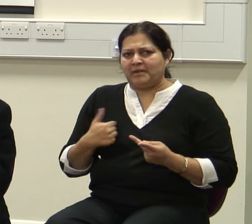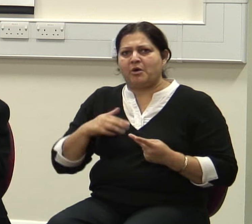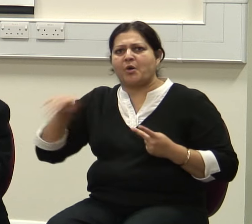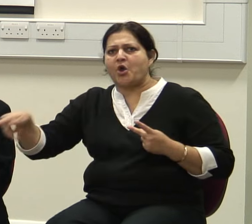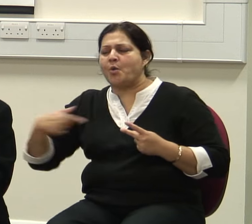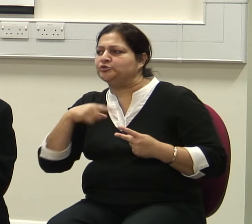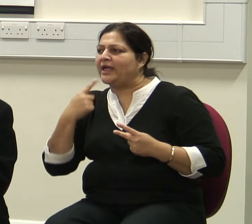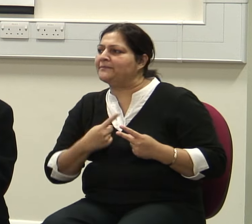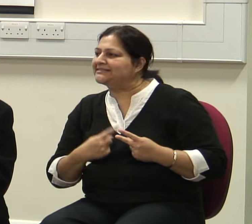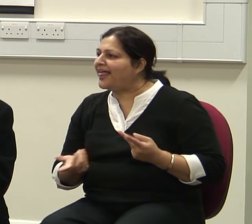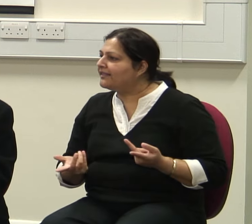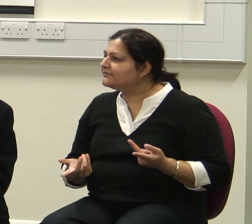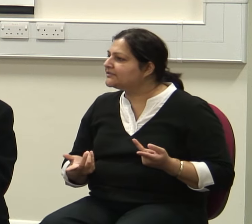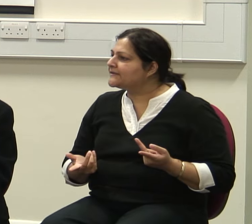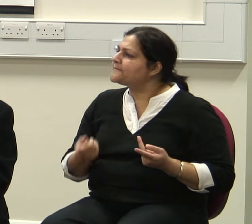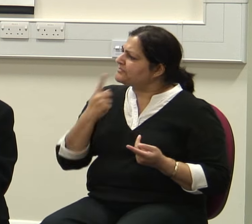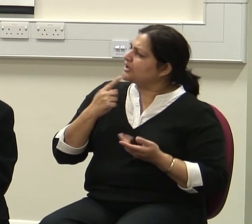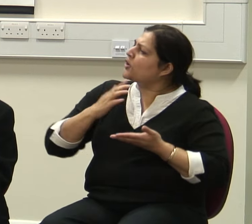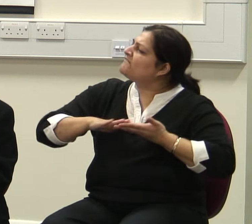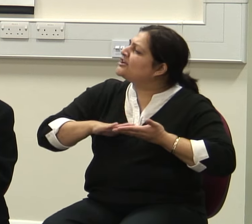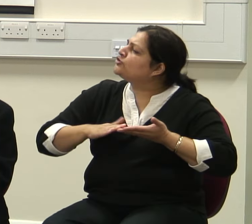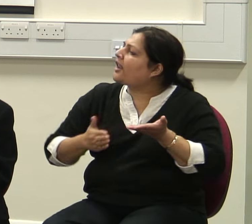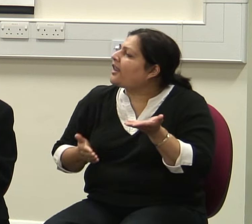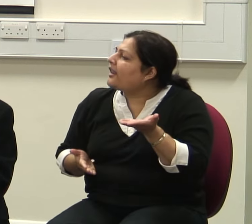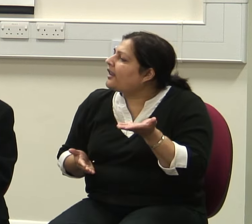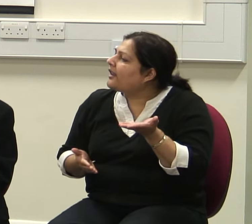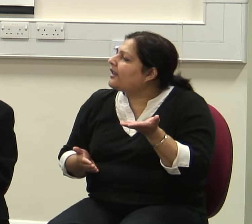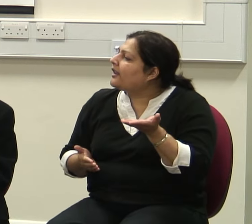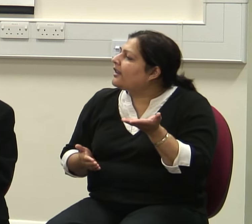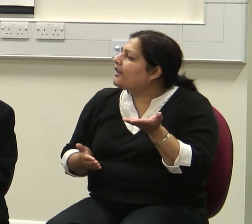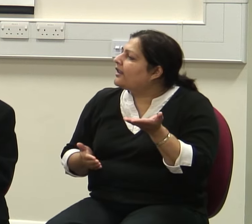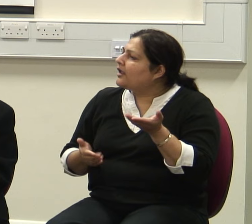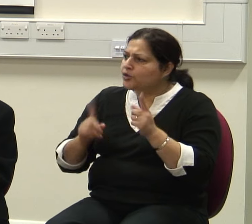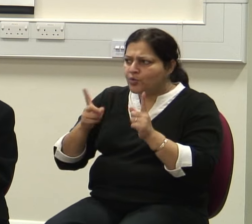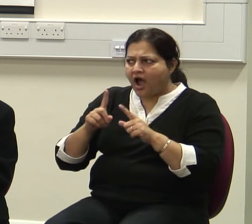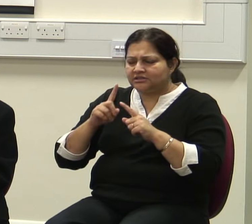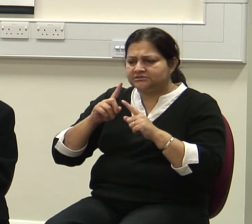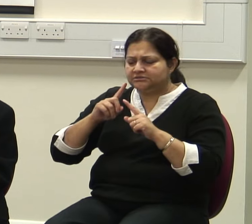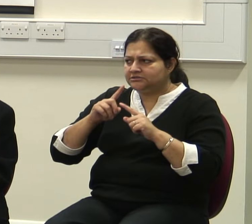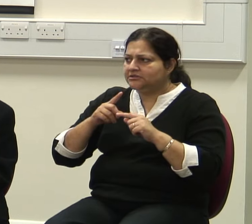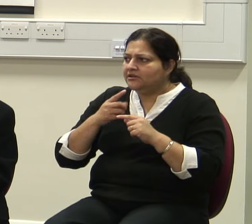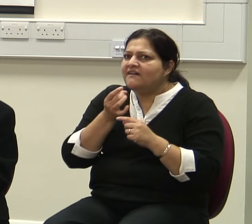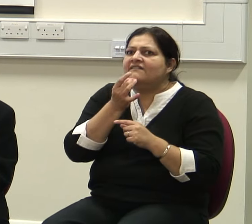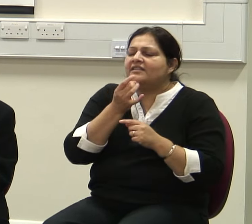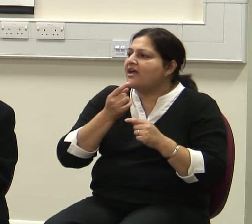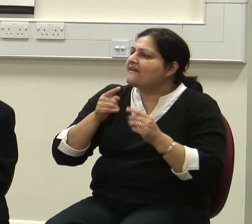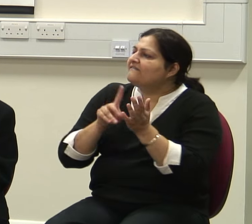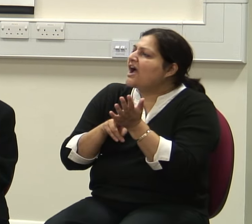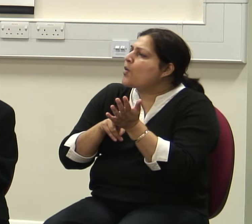And that's called the confessional. It cannot be violated. It is not violated as far as I know.